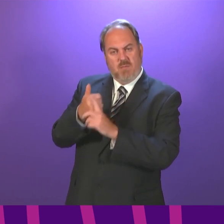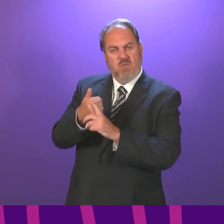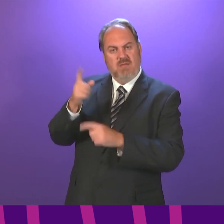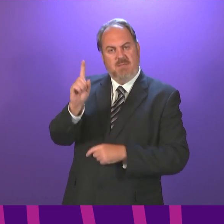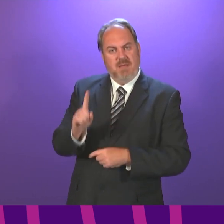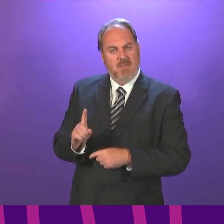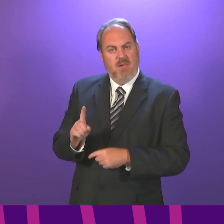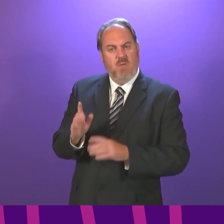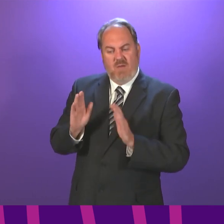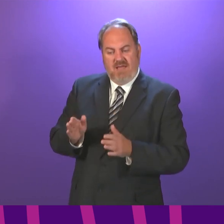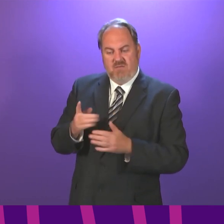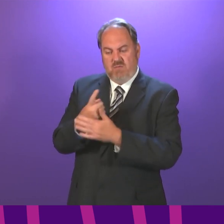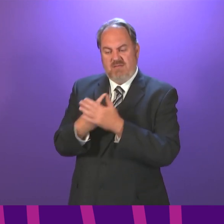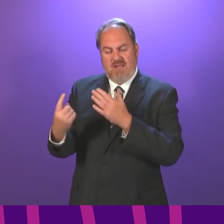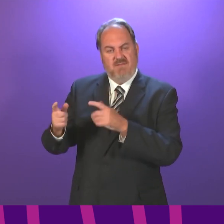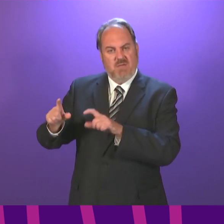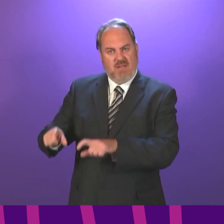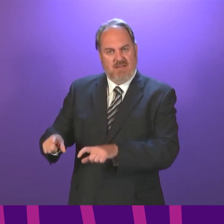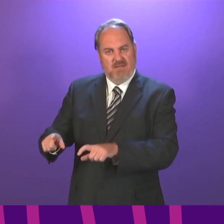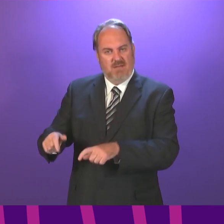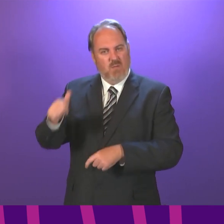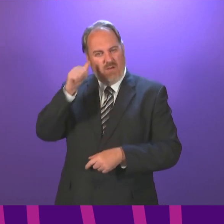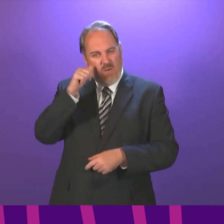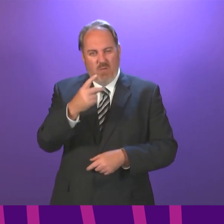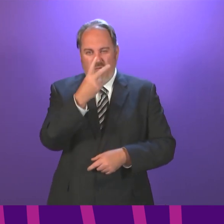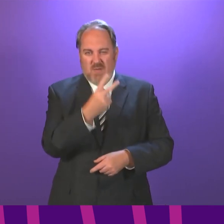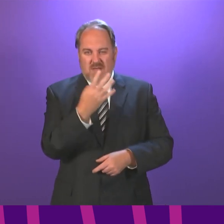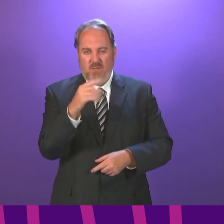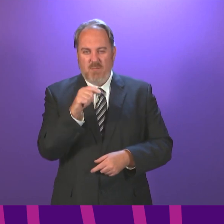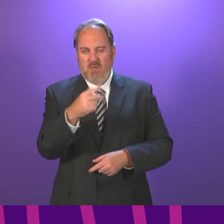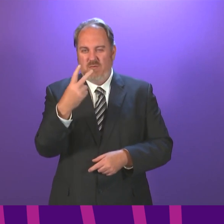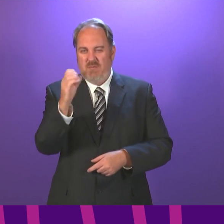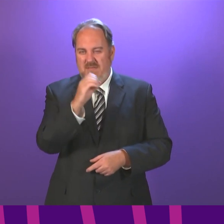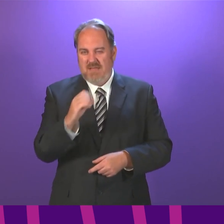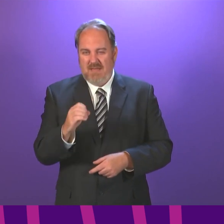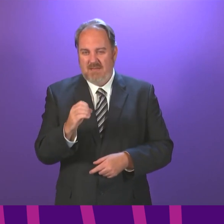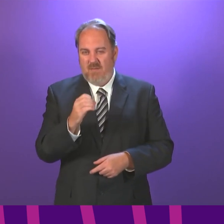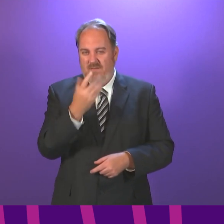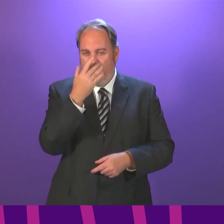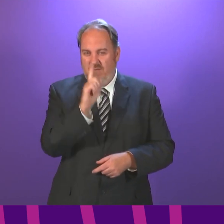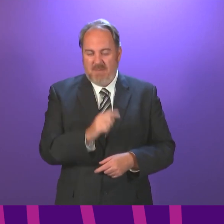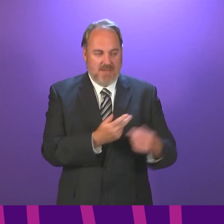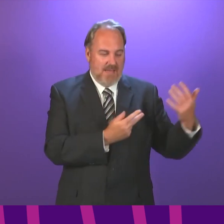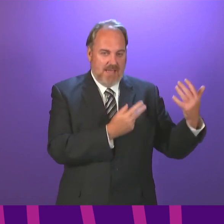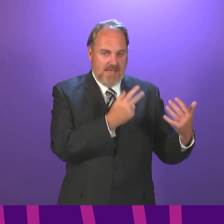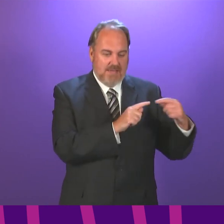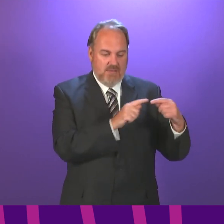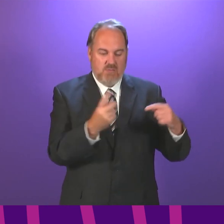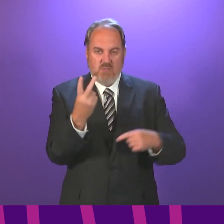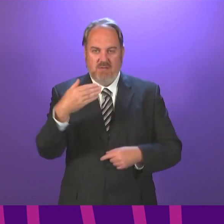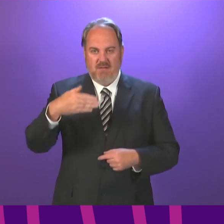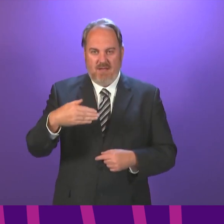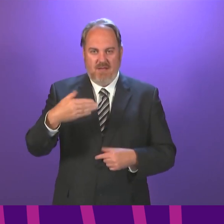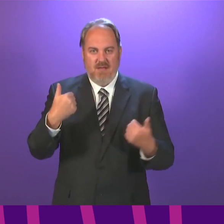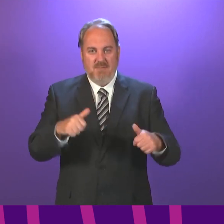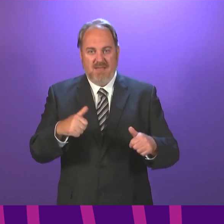Given that the latest figures show that only 24.2 per cent of people aged 18 to 29 have received two doses of the vaccine,